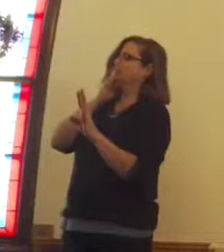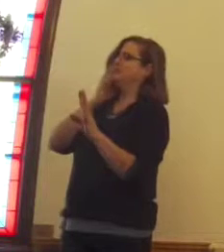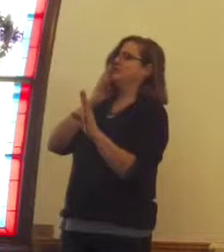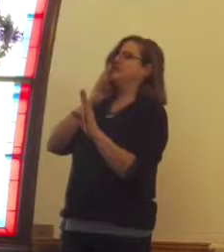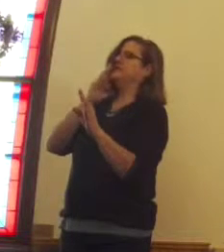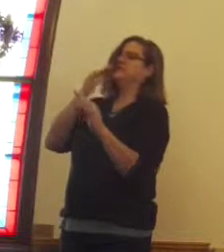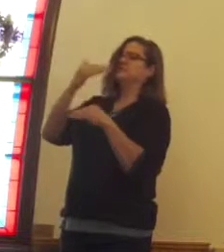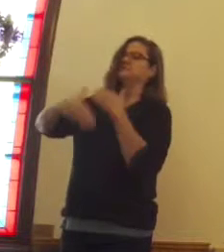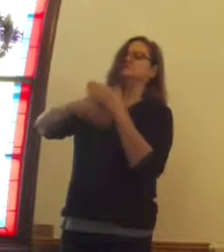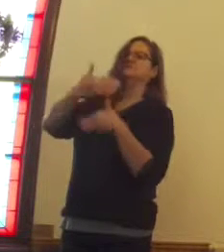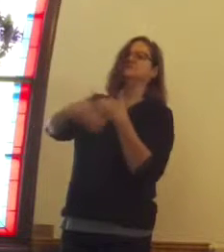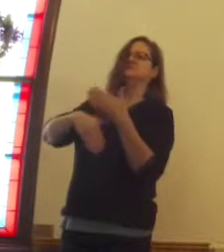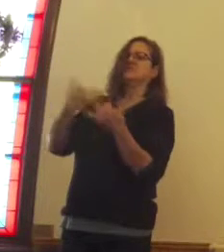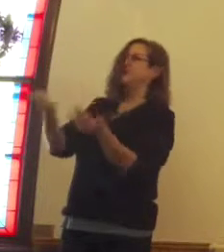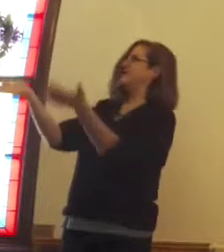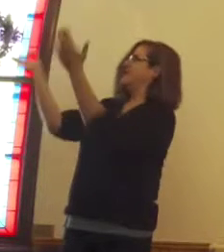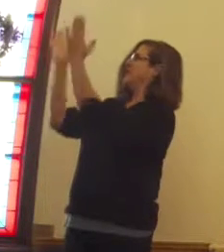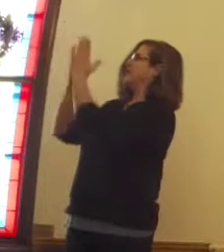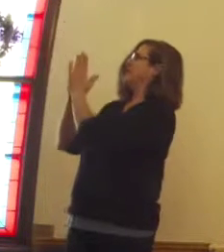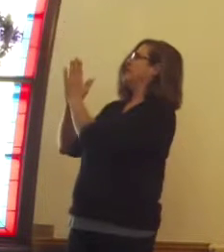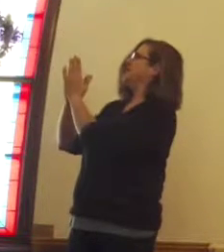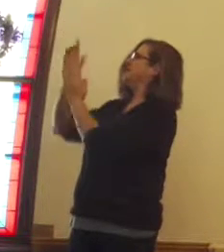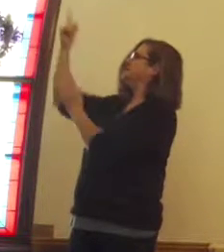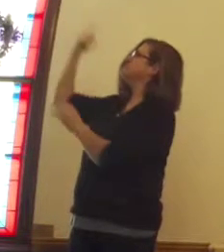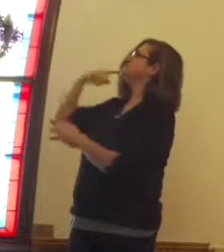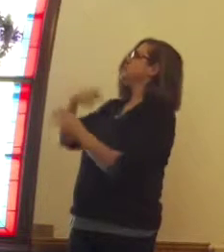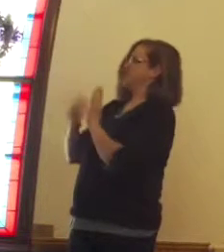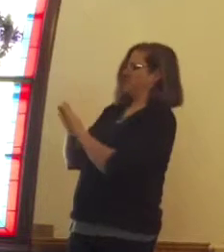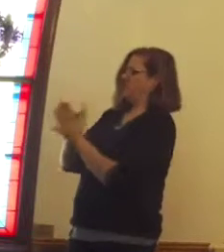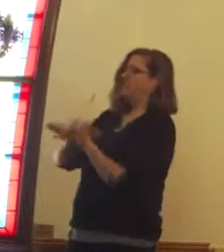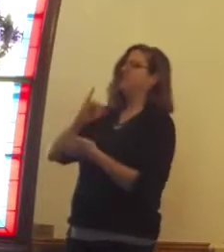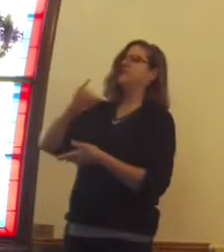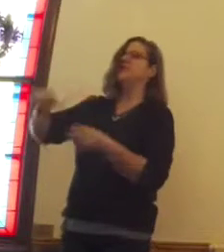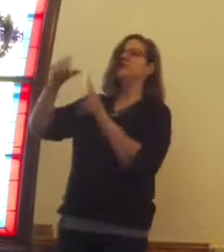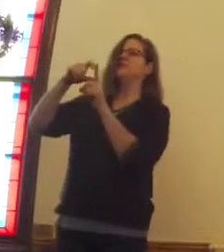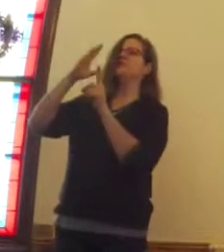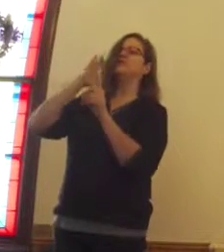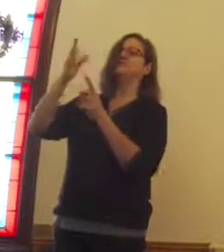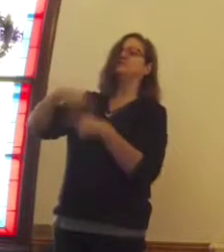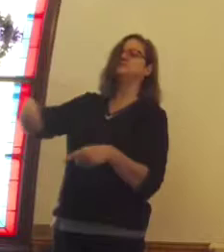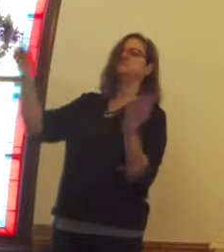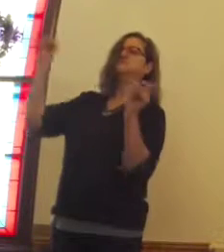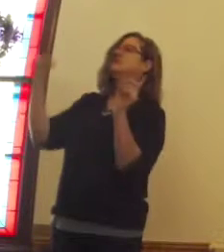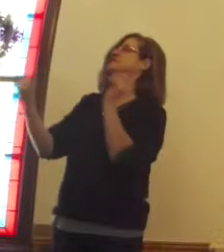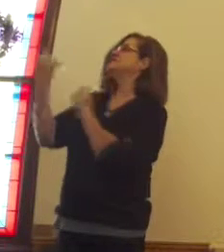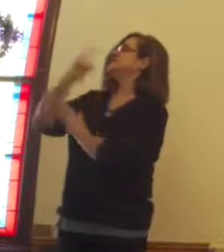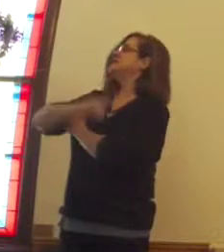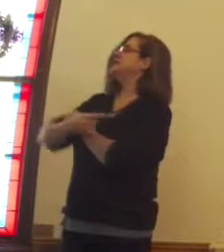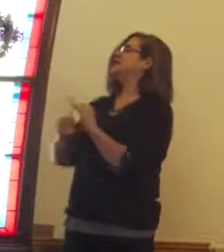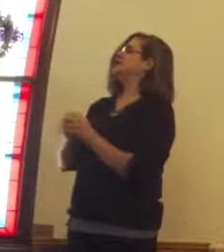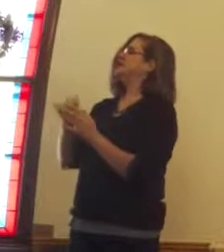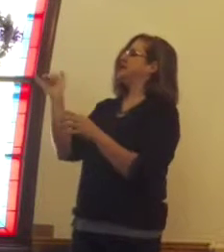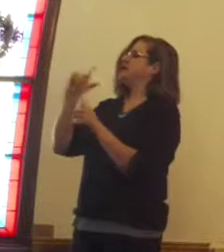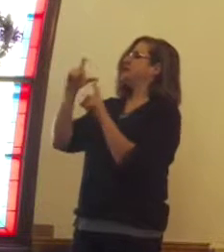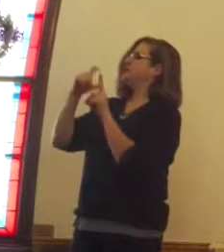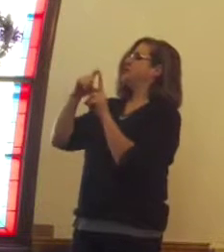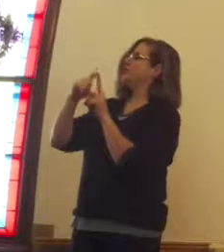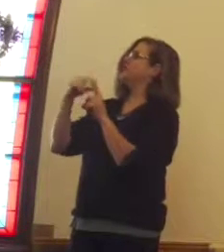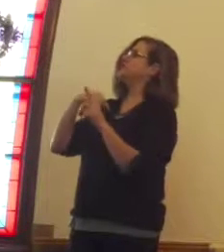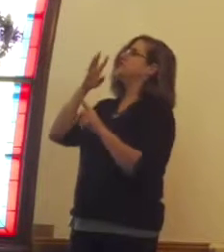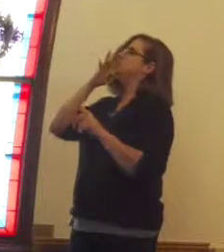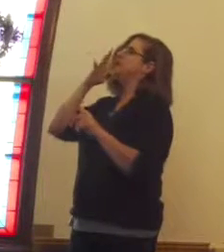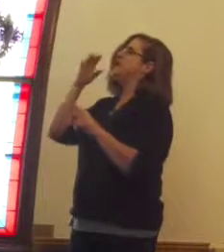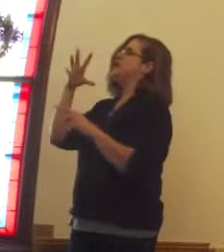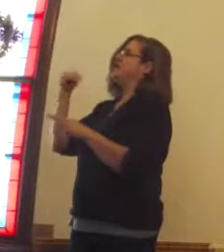be. I ask now that you would touch my lips of clay and mold them into the words that need to be spoken on this day. And the words that come from my mouth and the